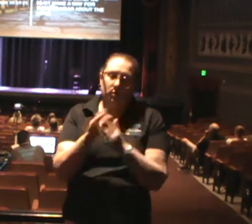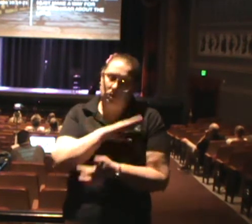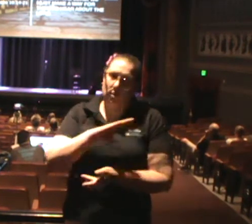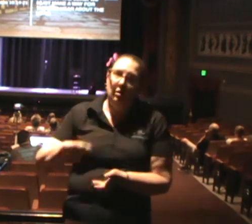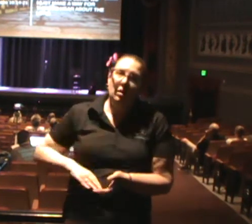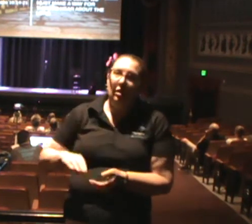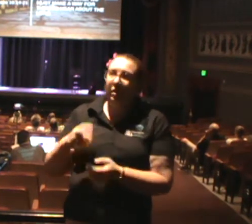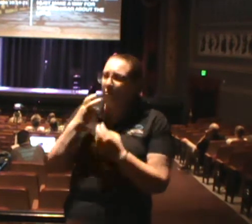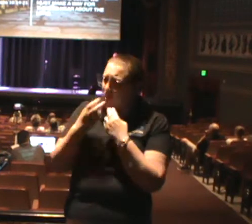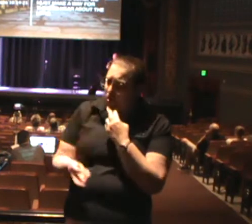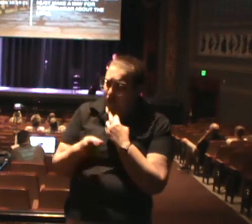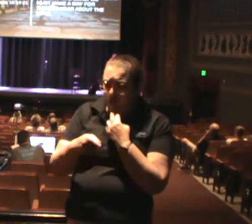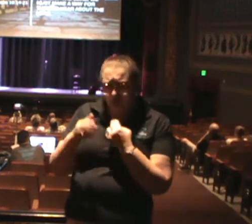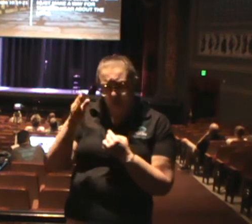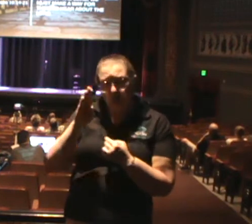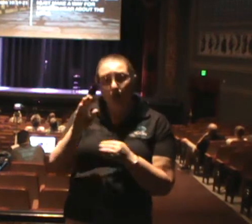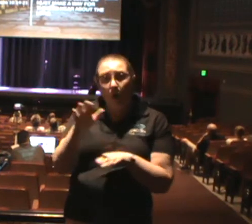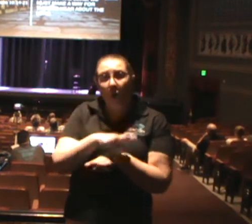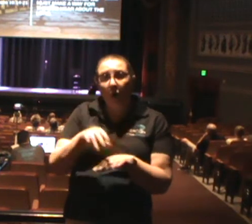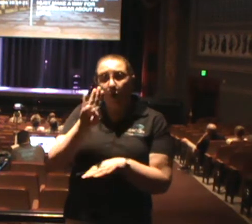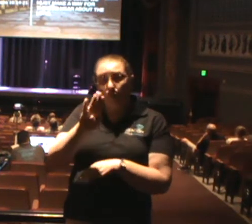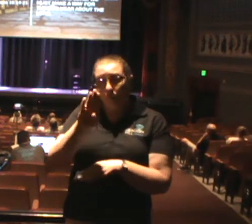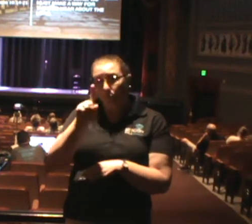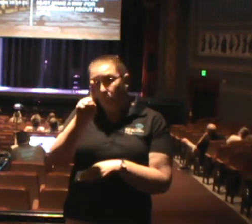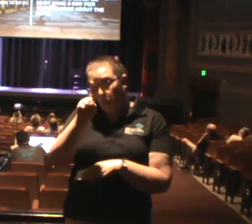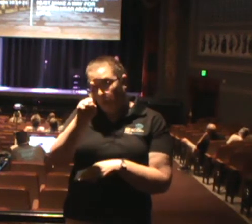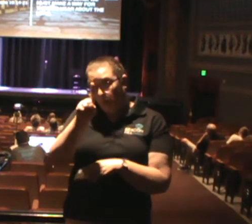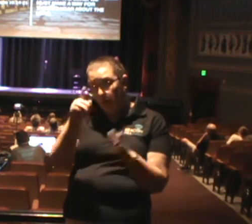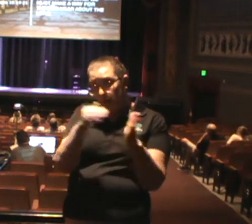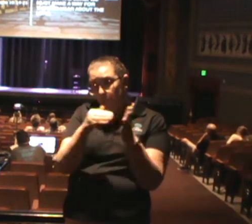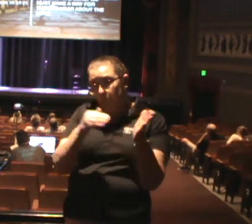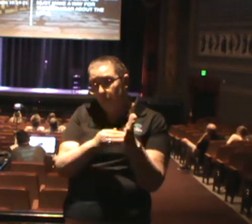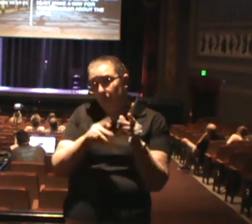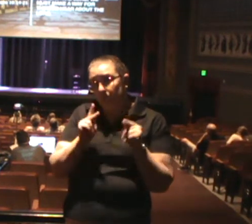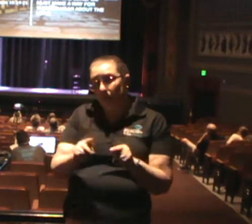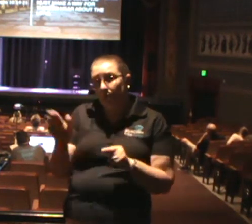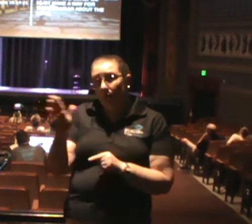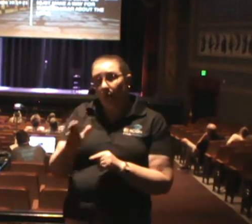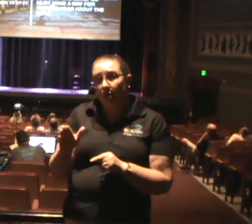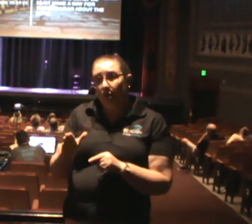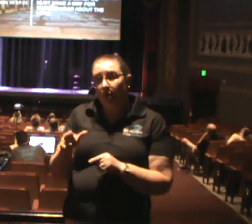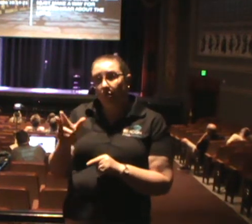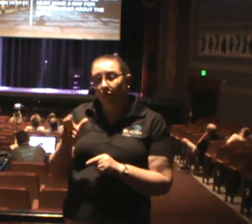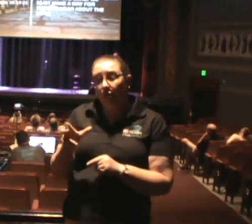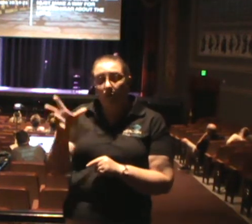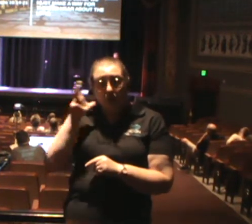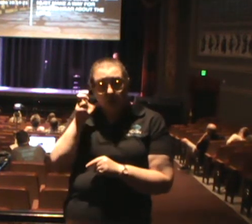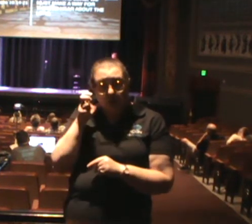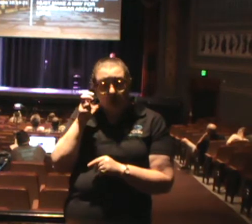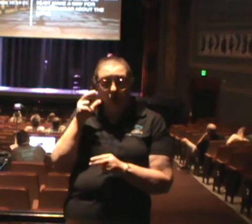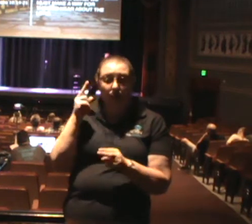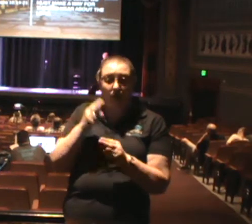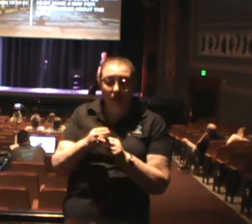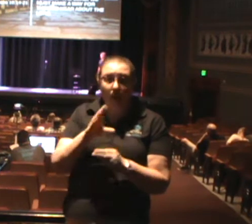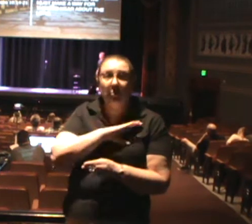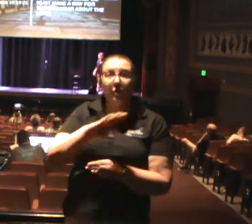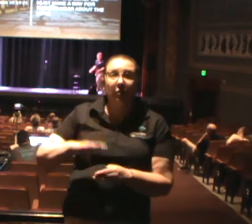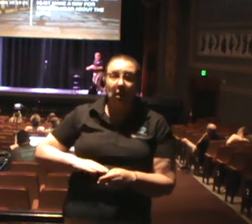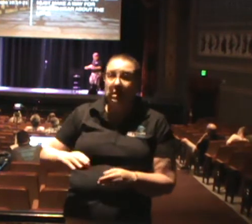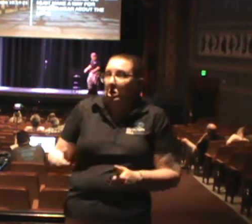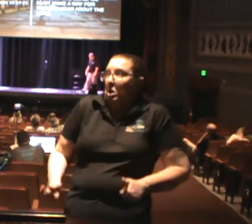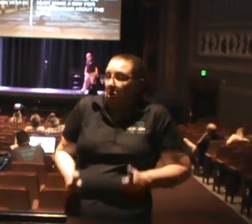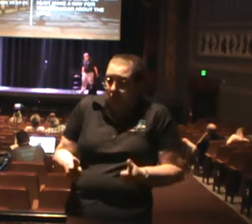that over one billion people who have never heard the name of Jesus Christ are living and breathing right now. That is just a fact.